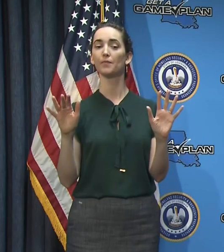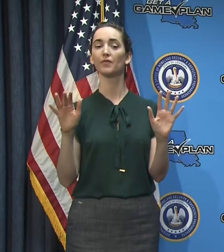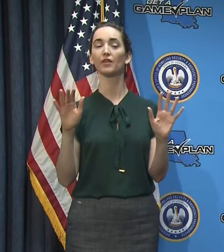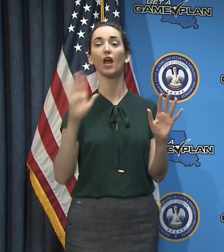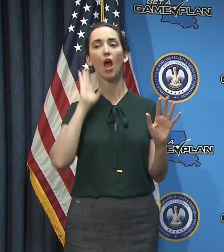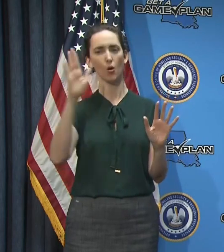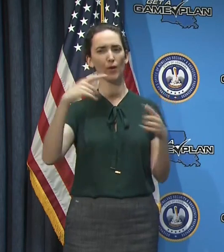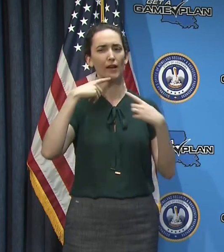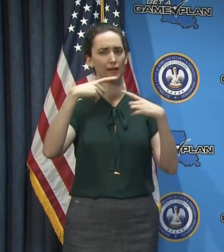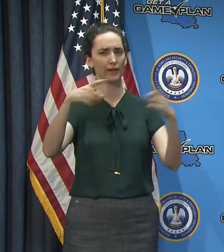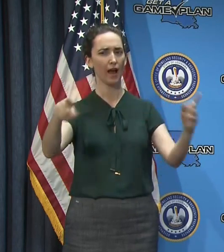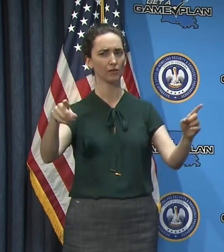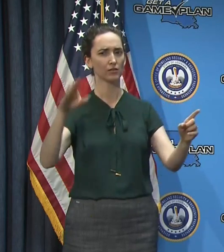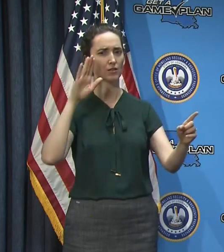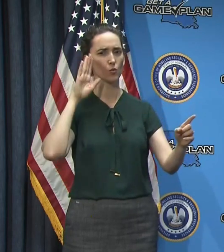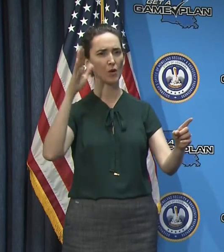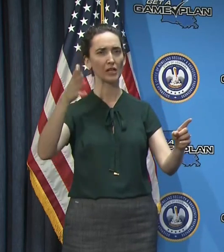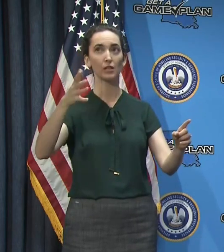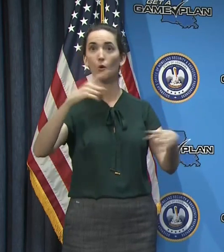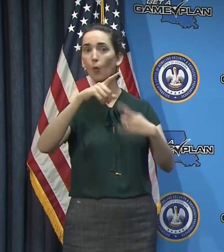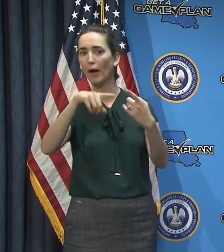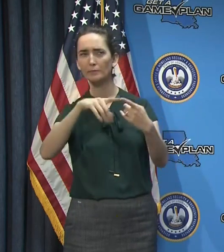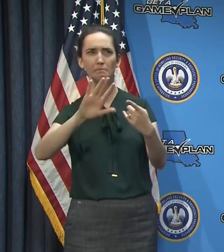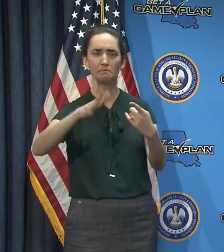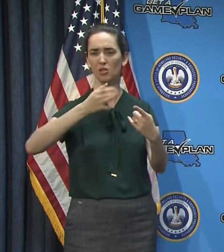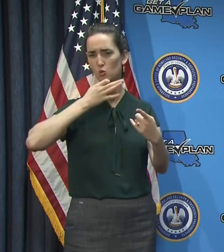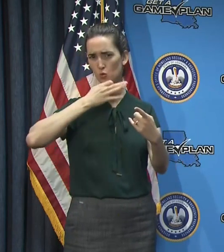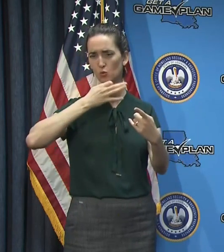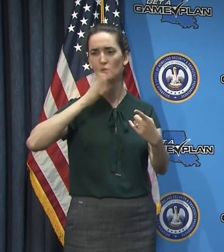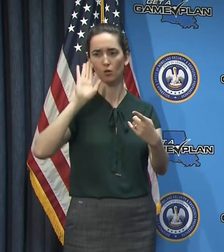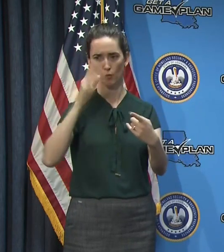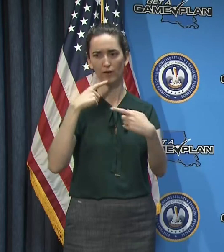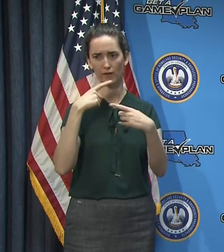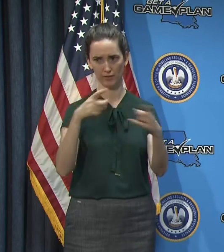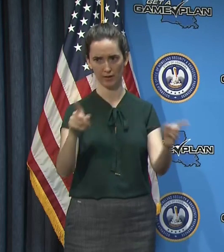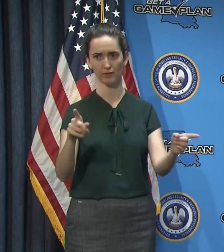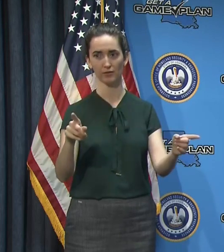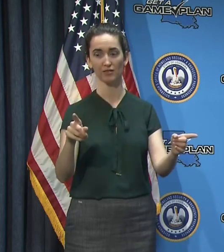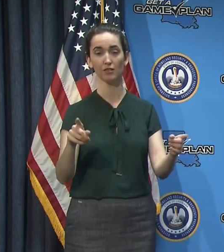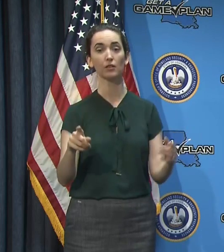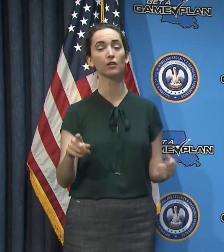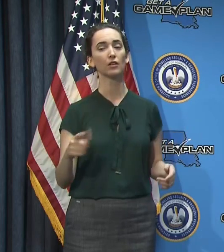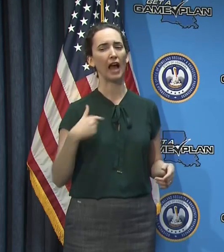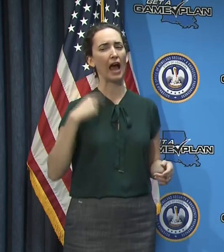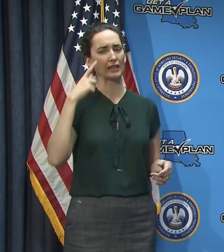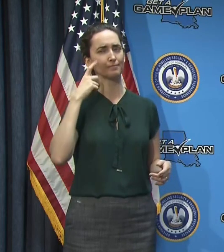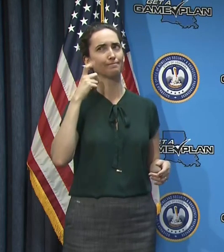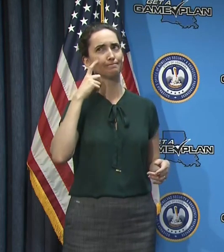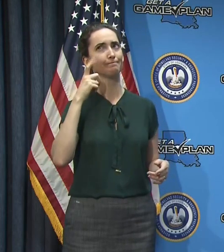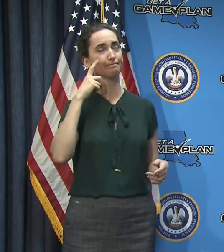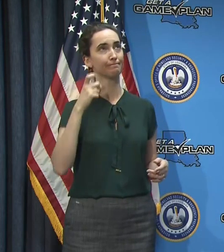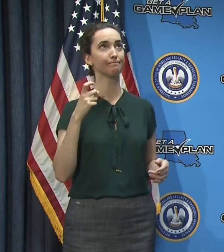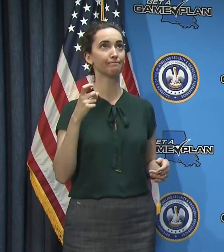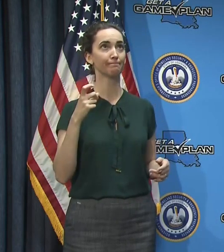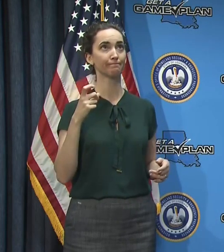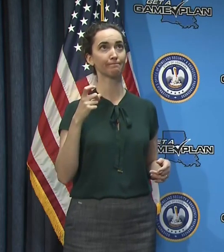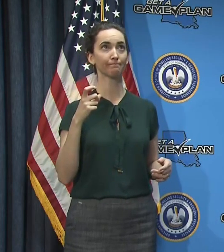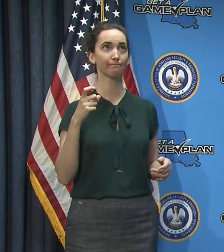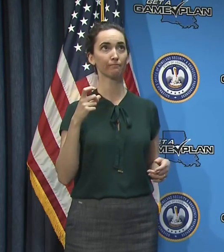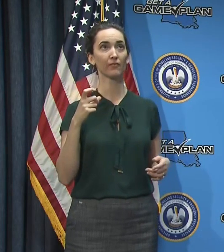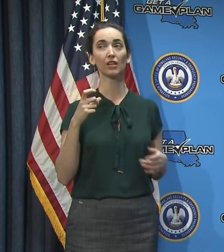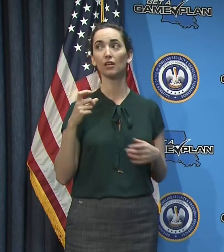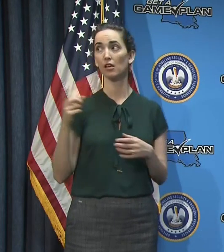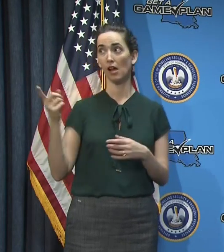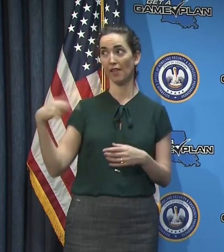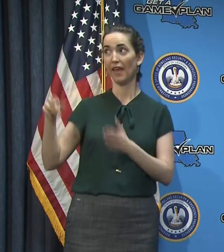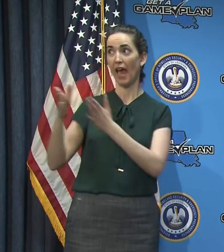and, and it's going to happen, uh, relatively soon. And obviously there's, there's a really good chance that I'm going to quickly do what